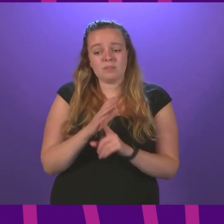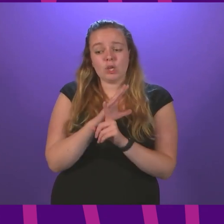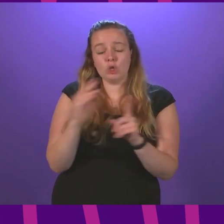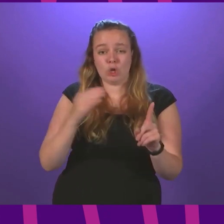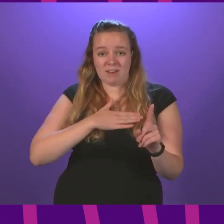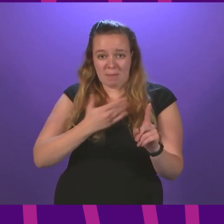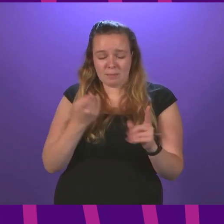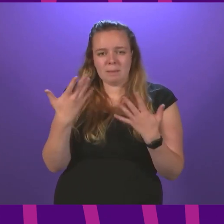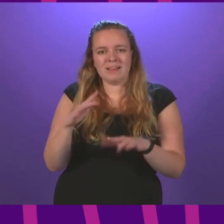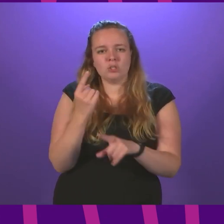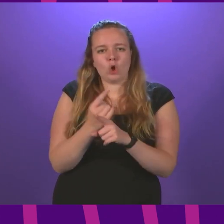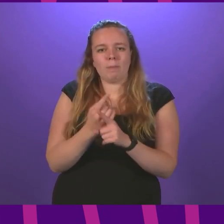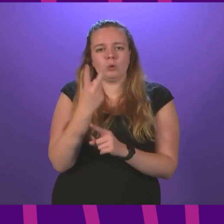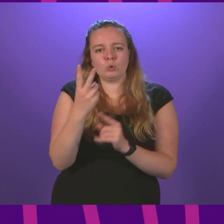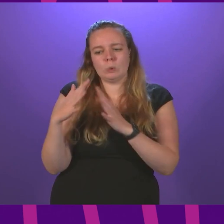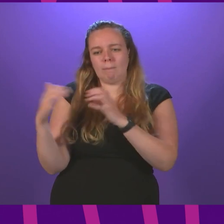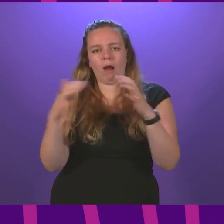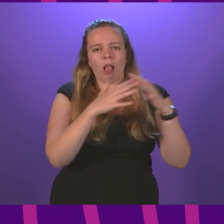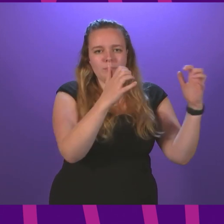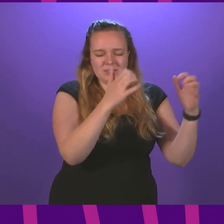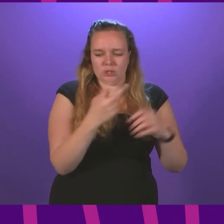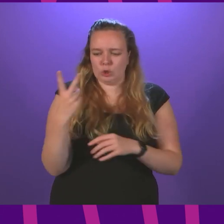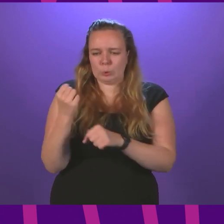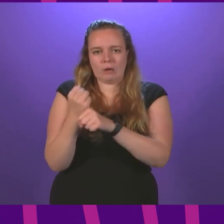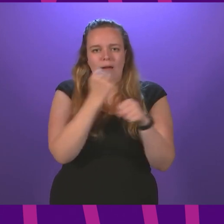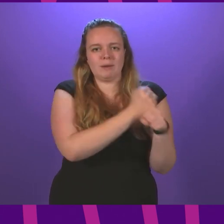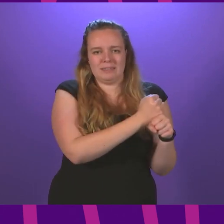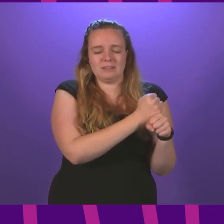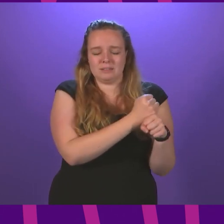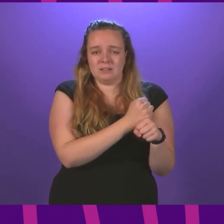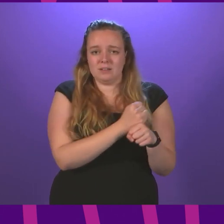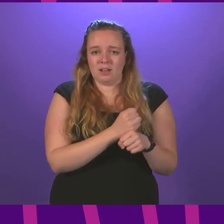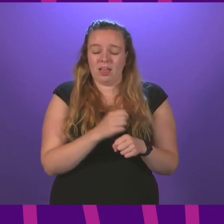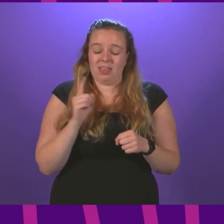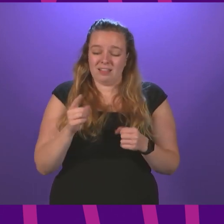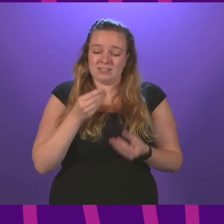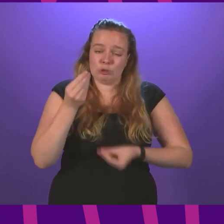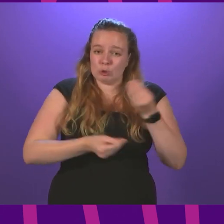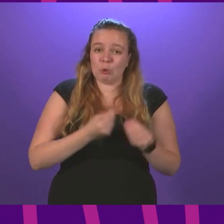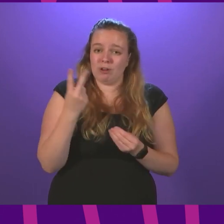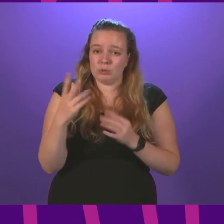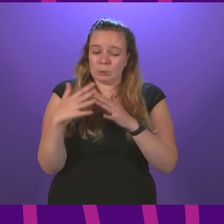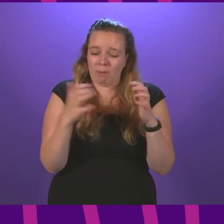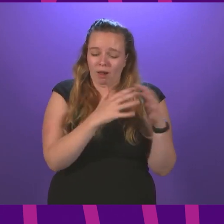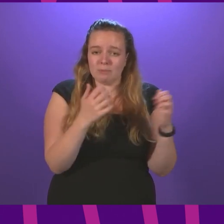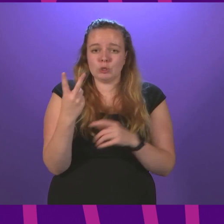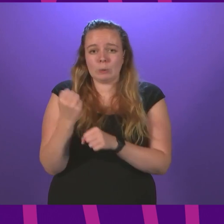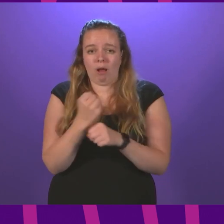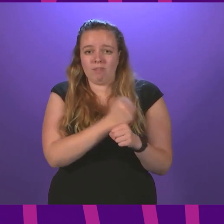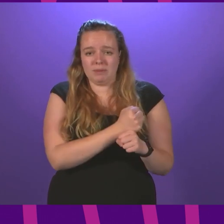members talked about two parliaments, two governments. And this is a tale of two parliaments and two governments.